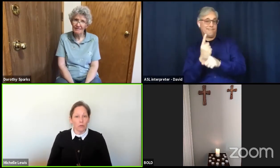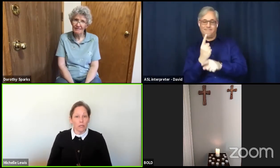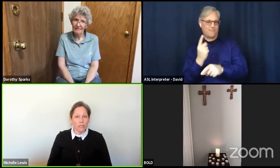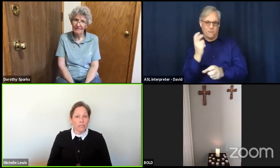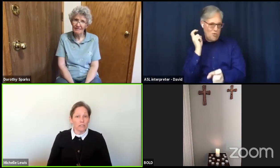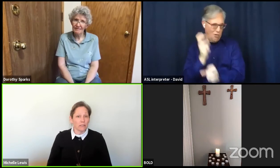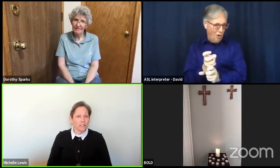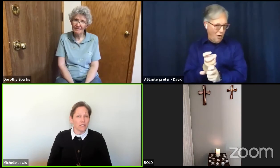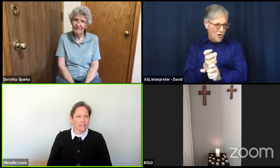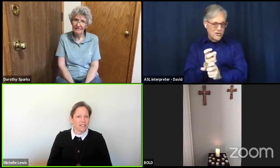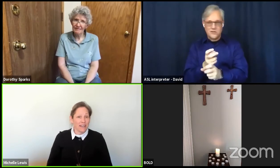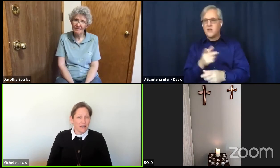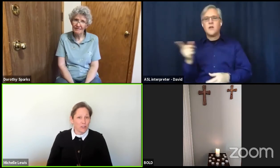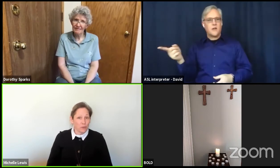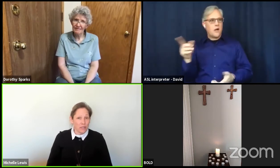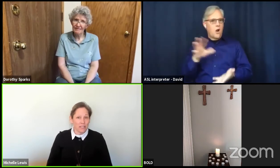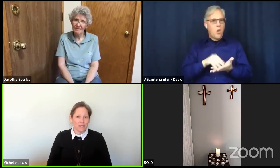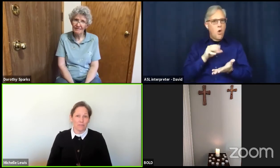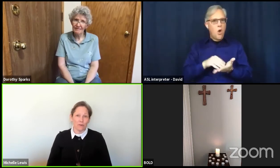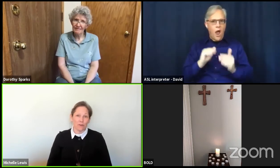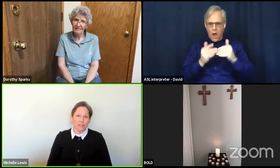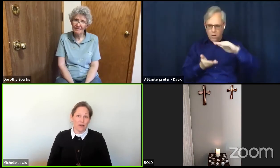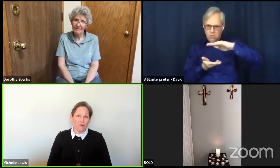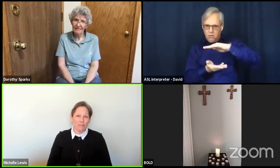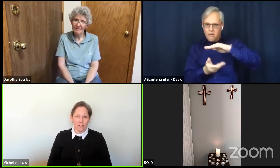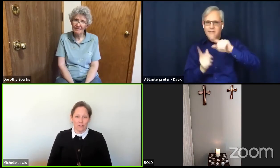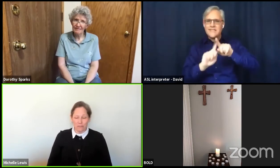delicious treats for herself and her family.